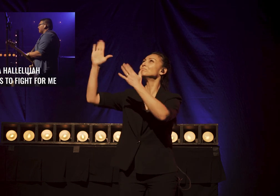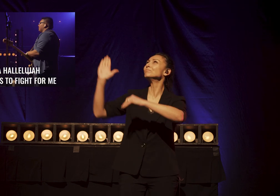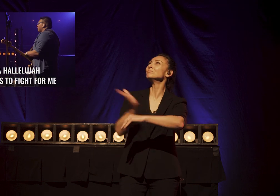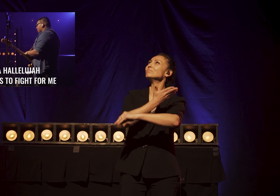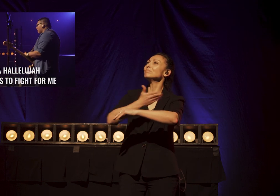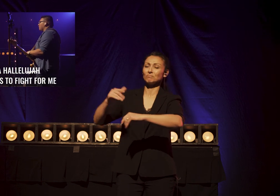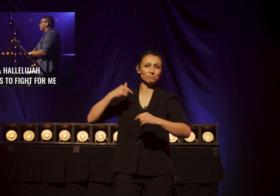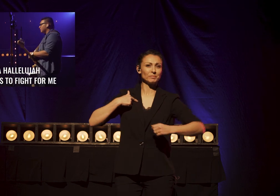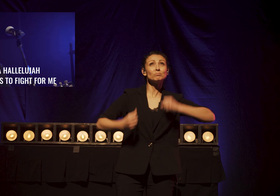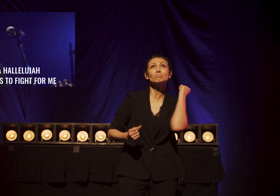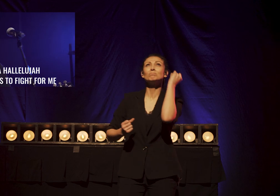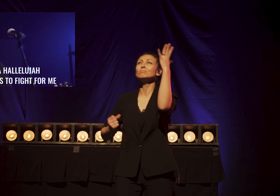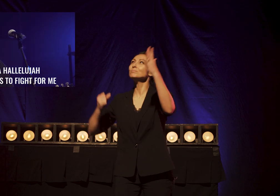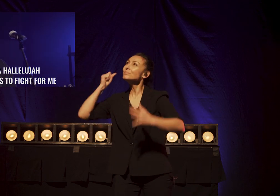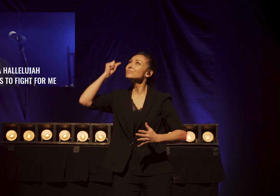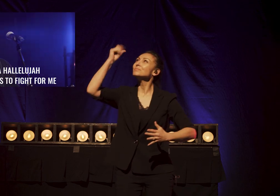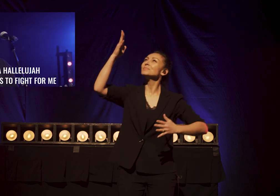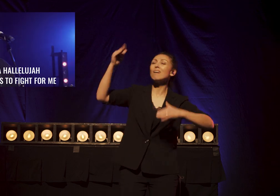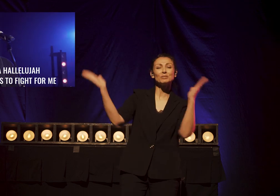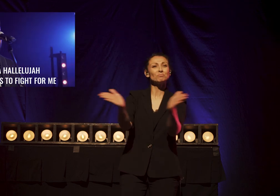And I raise a hallelujah,